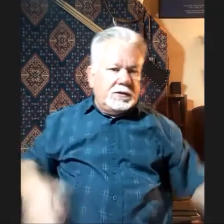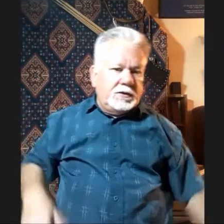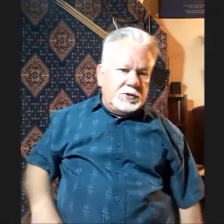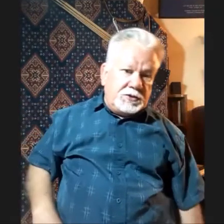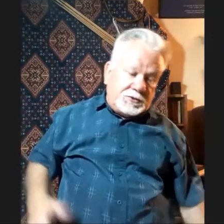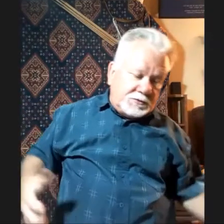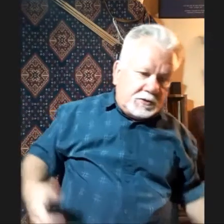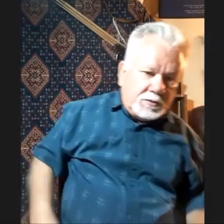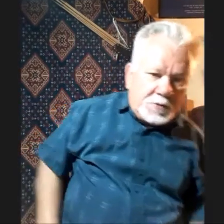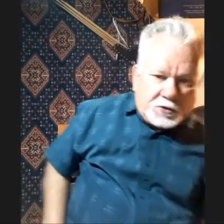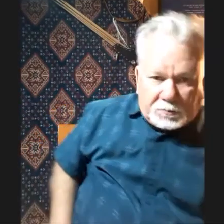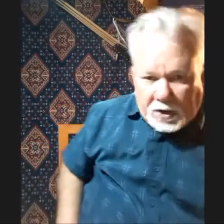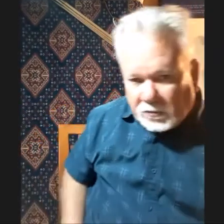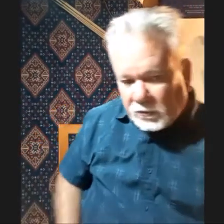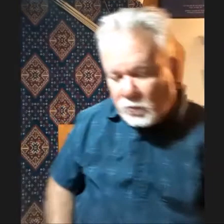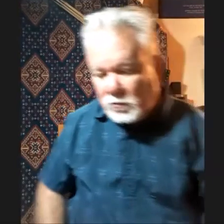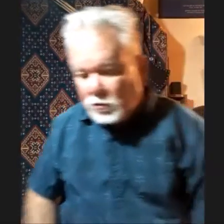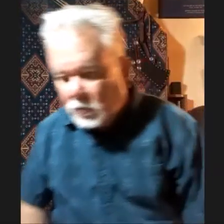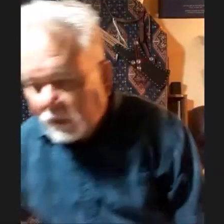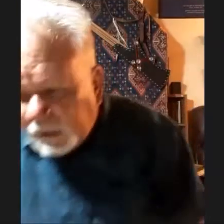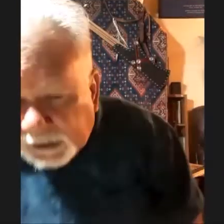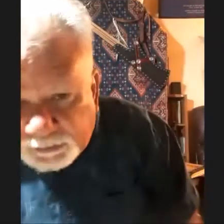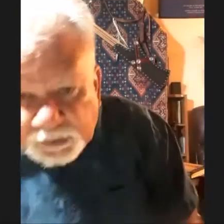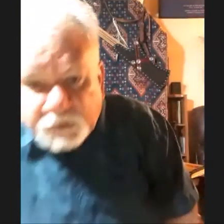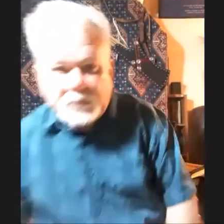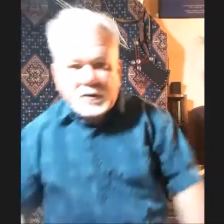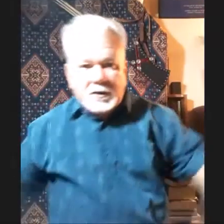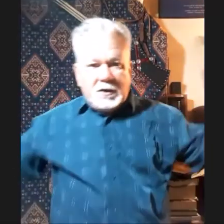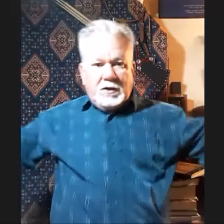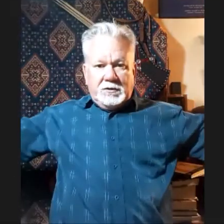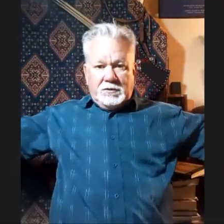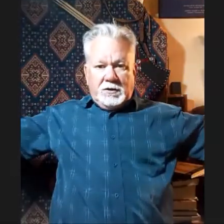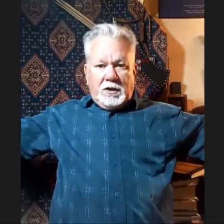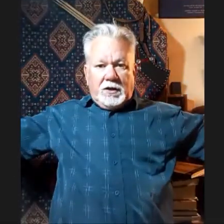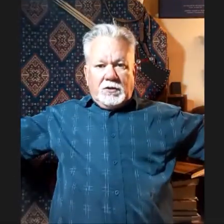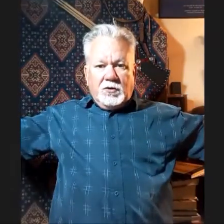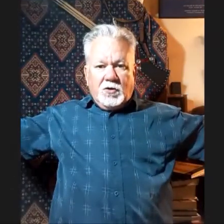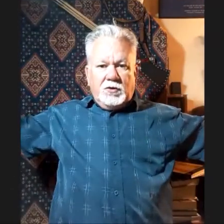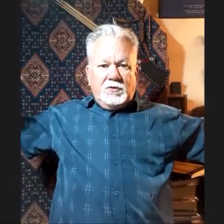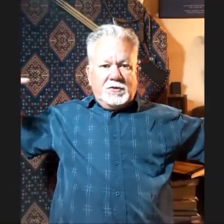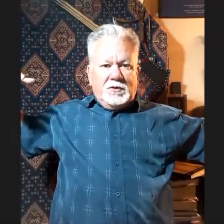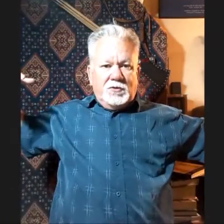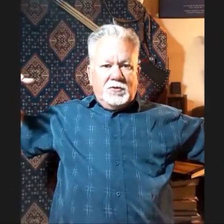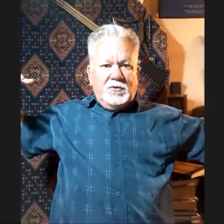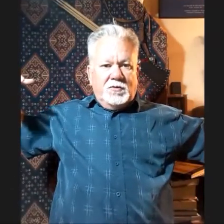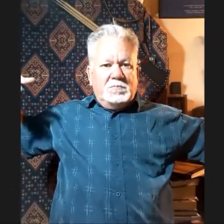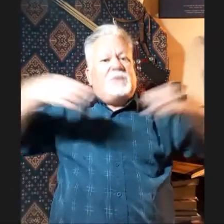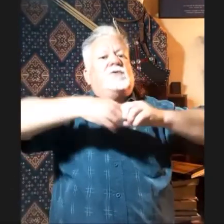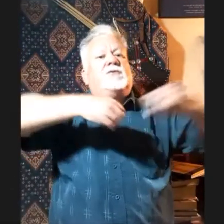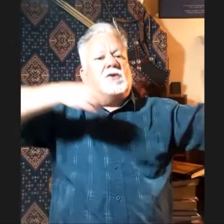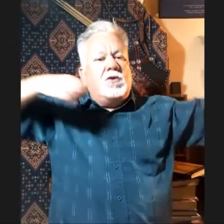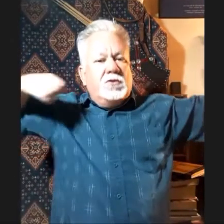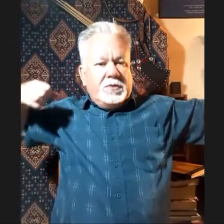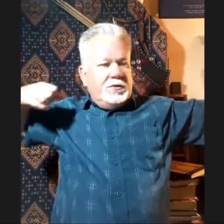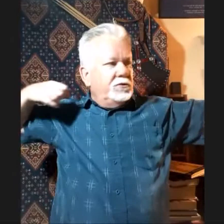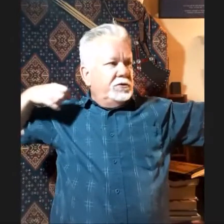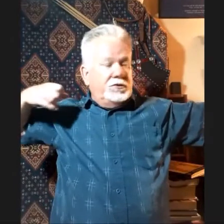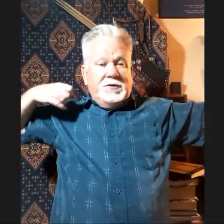which is the most powerful draw you can have because you're not using your muscles to hold the bow, you're using your